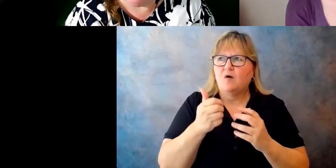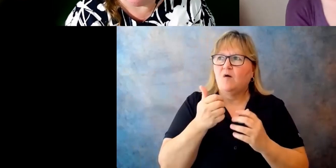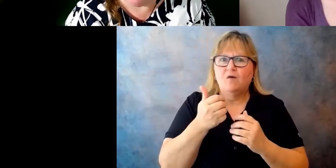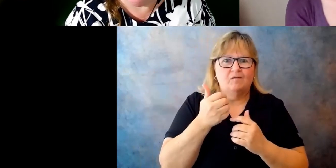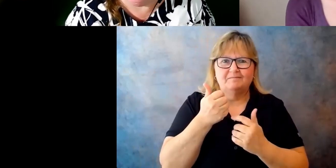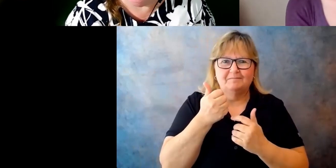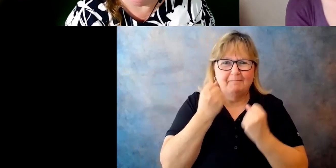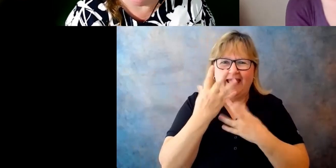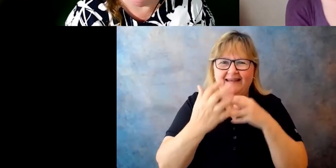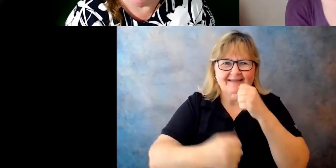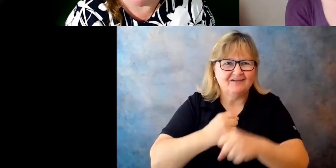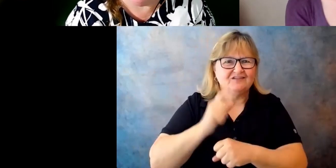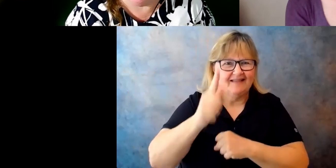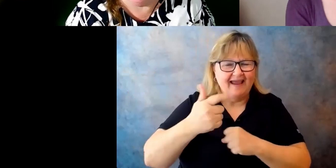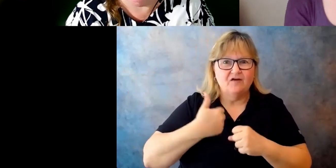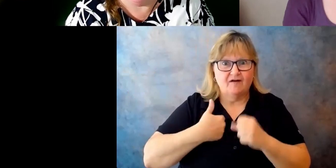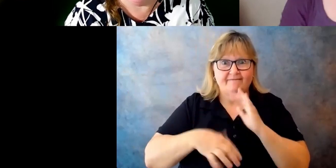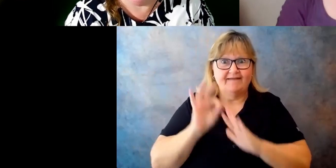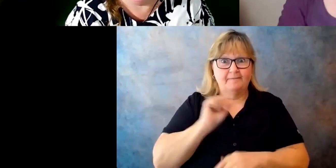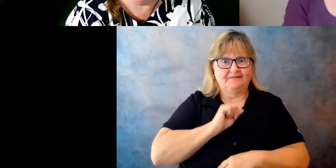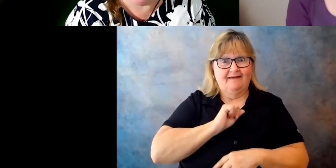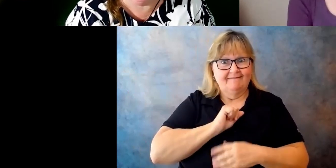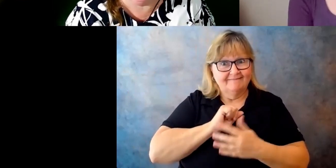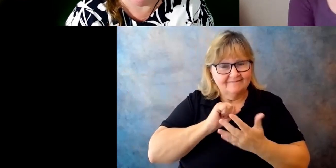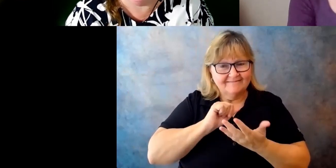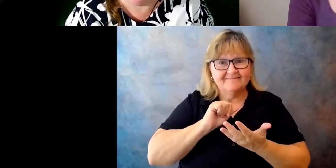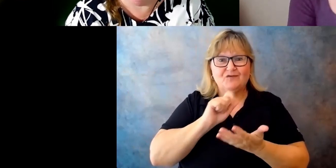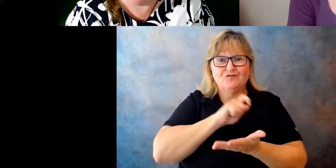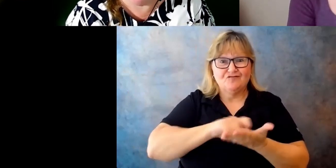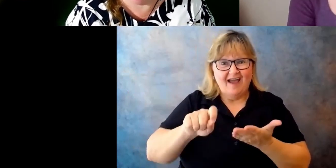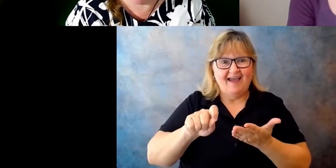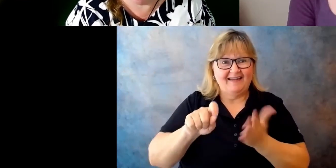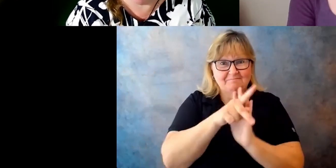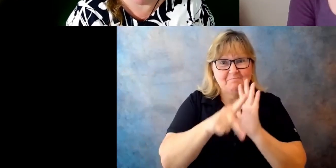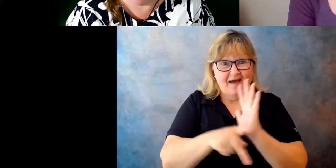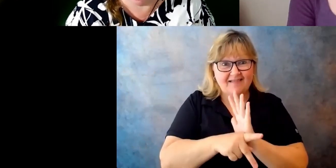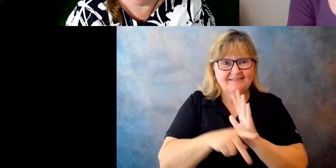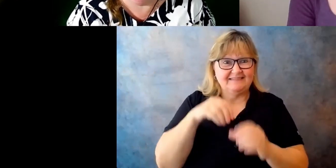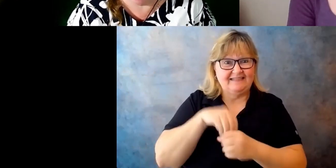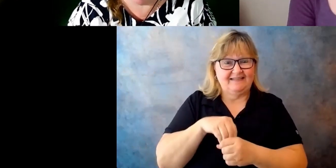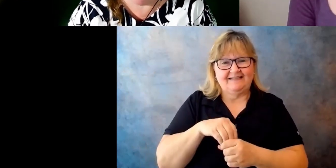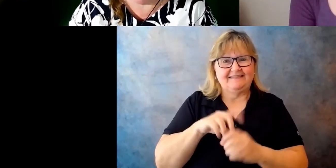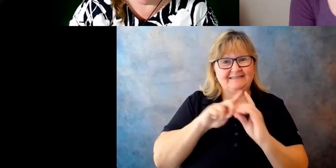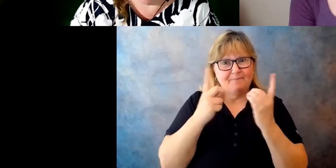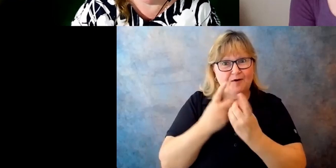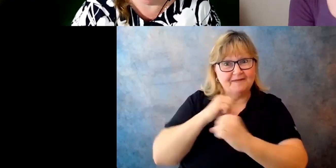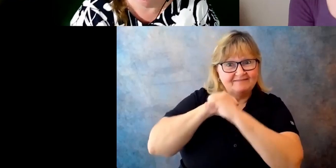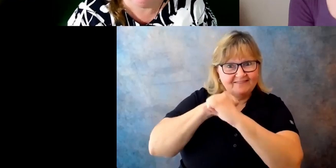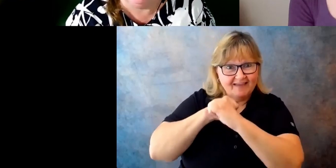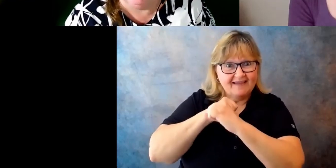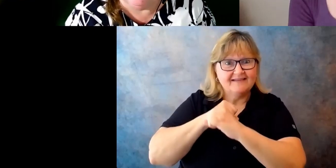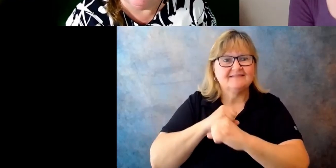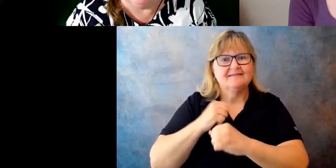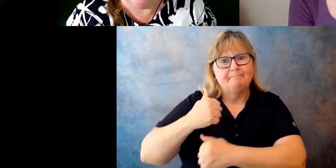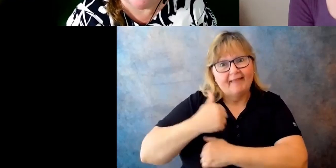policy at the Department of Defense in the Office of the Secretary of Defense and Military Community and Family Policy